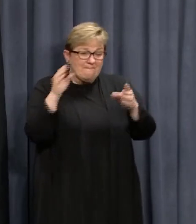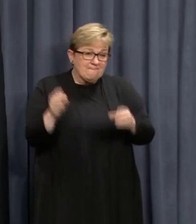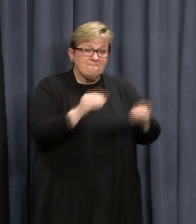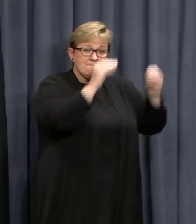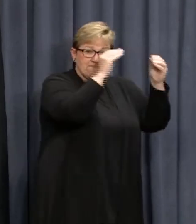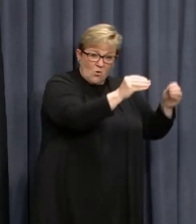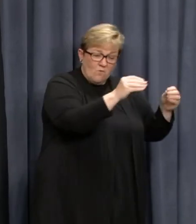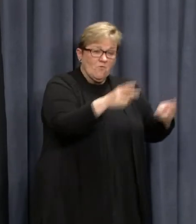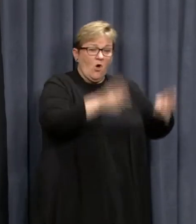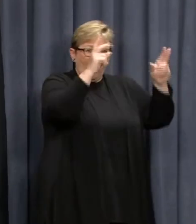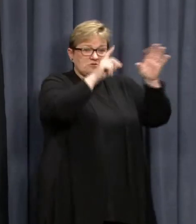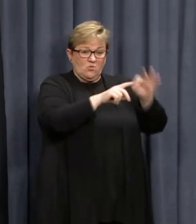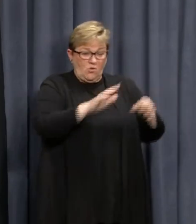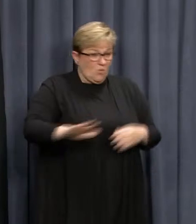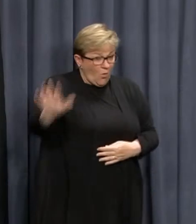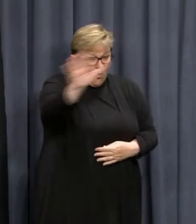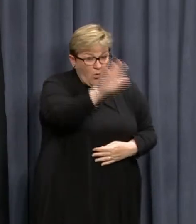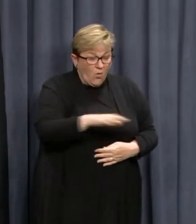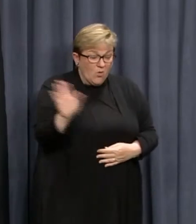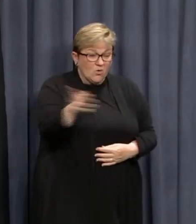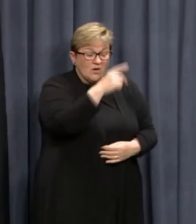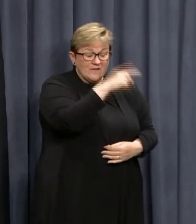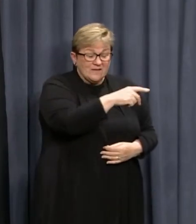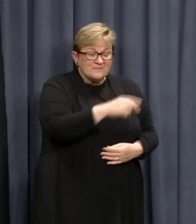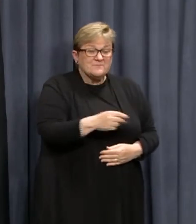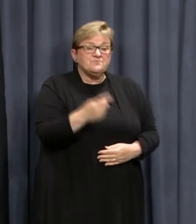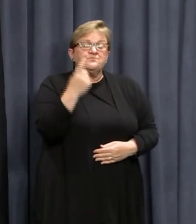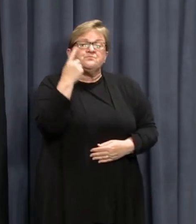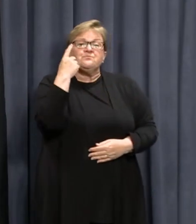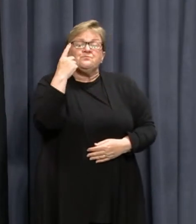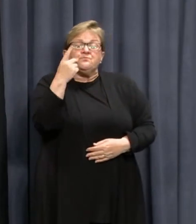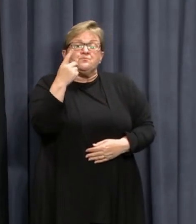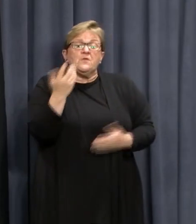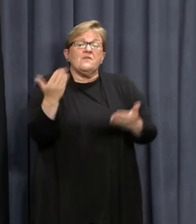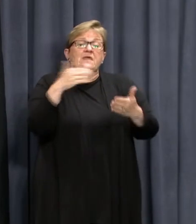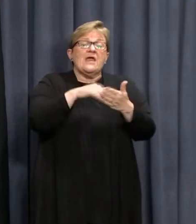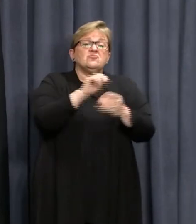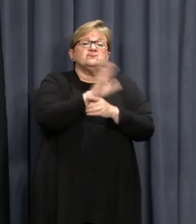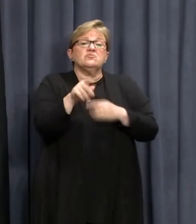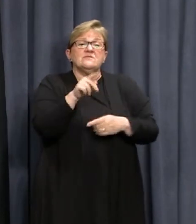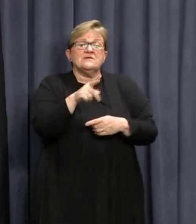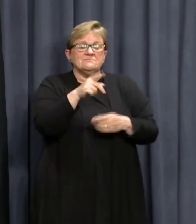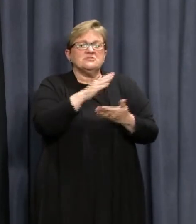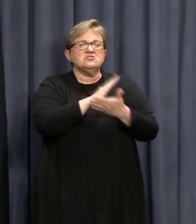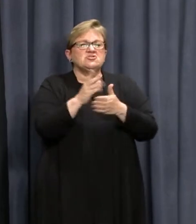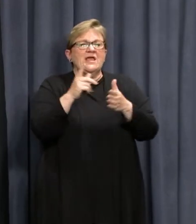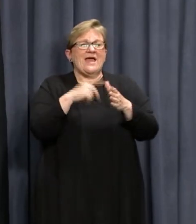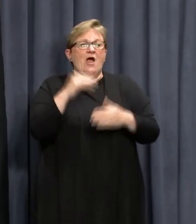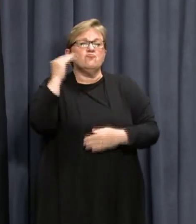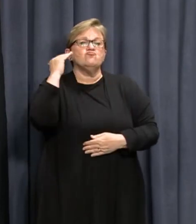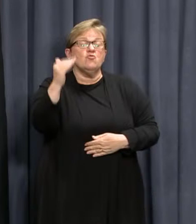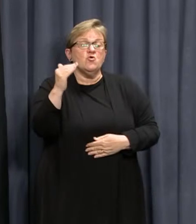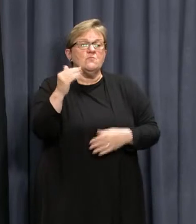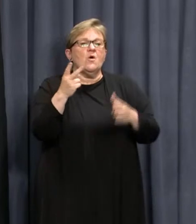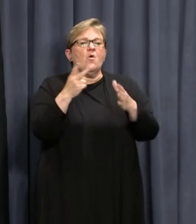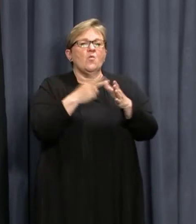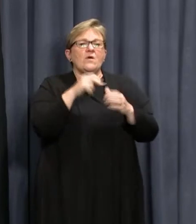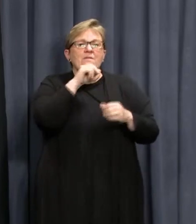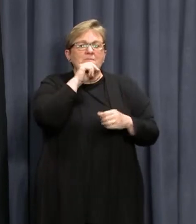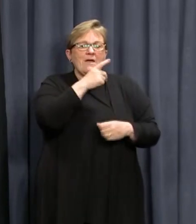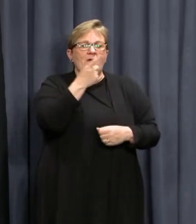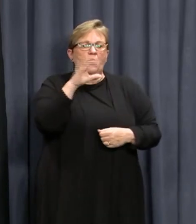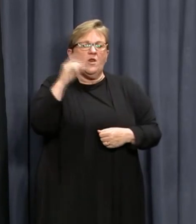moved into hotel quarantine. One of the additional positive cases shared a room with Case